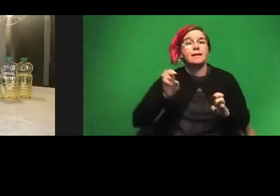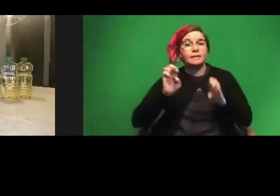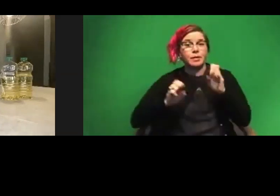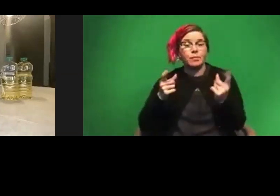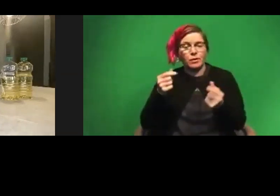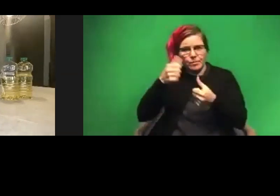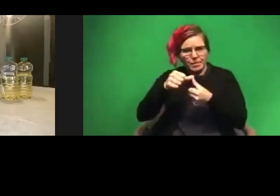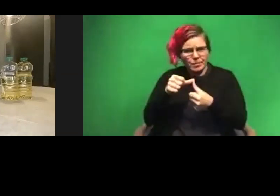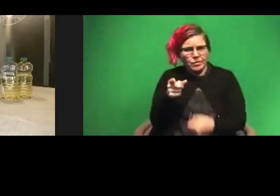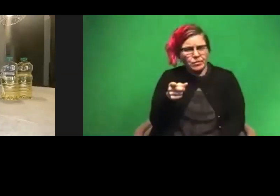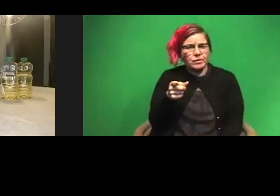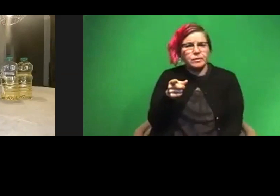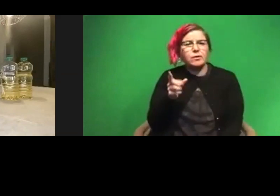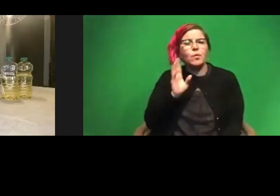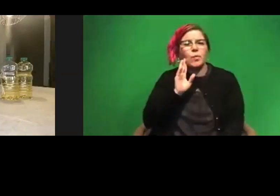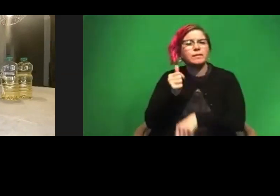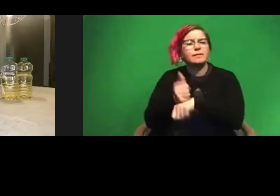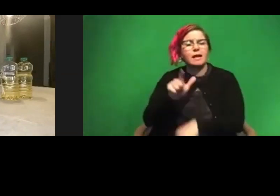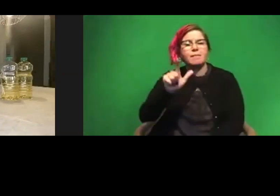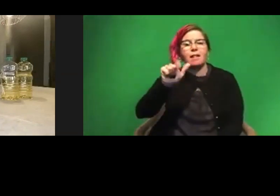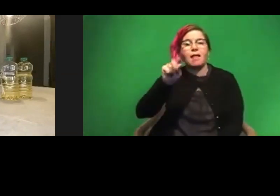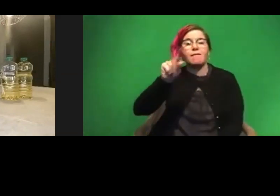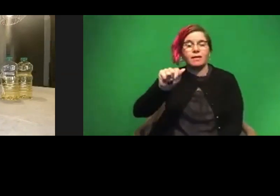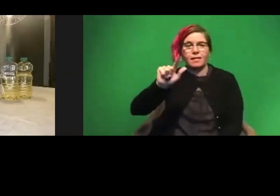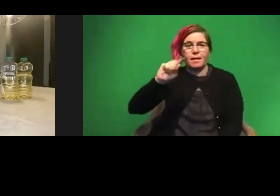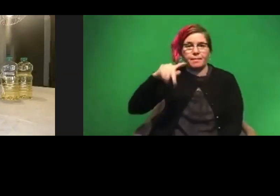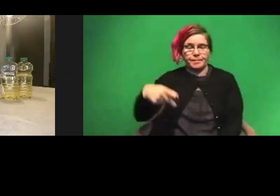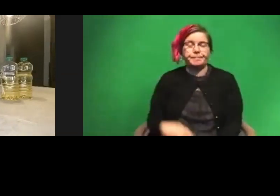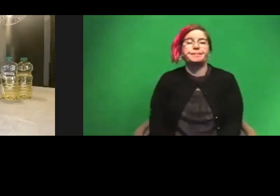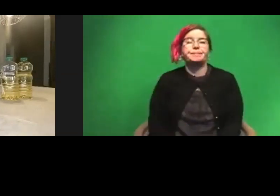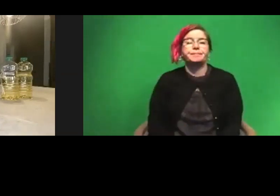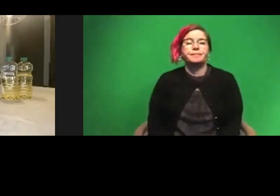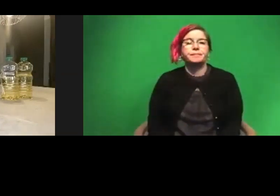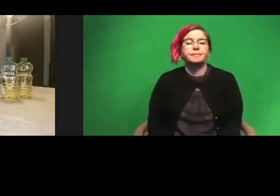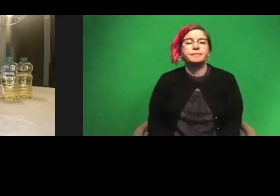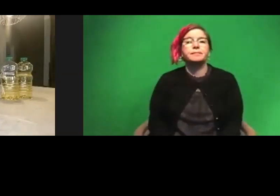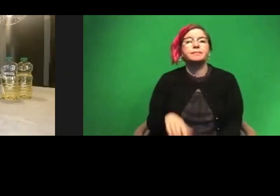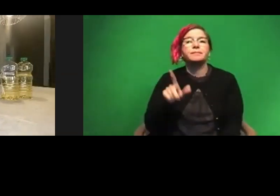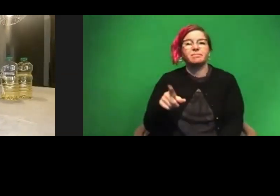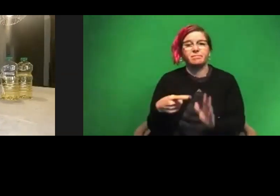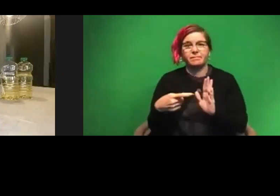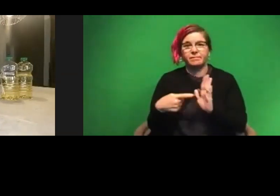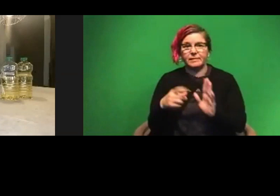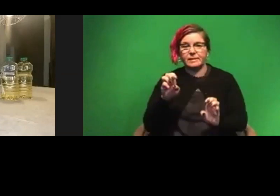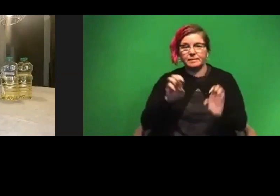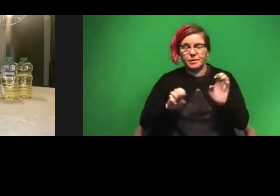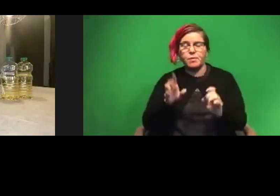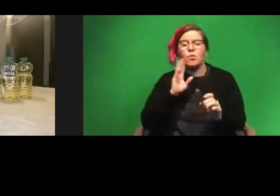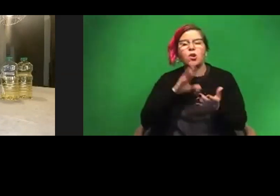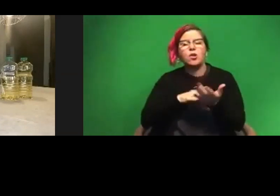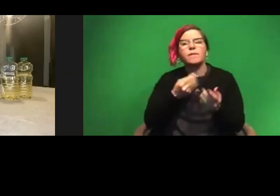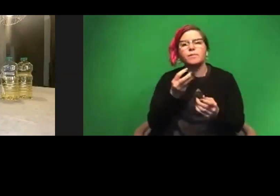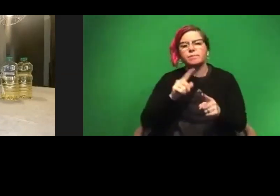hopefully, we're going to set up lava lamps. And with the lava lamp experiment, you're learning a few different things.